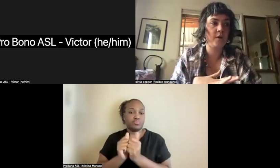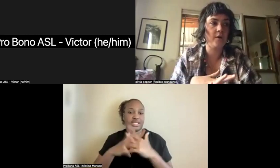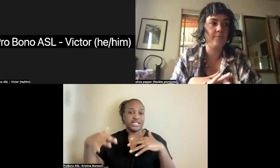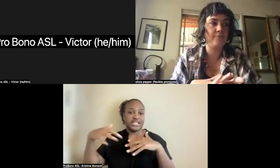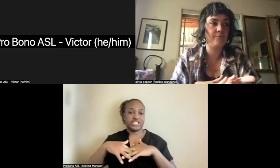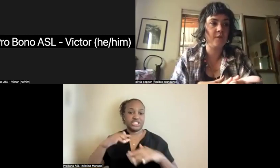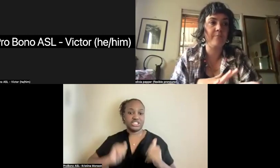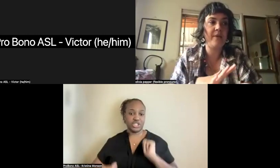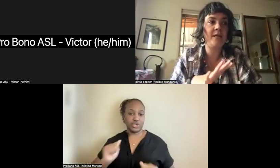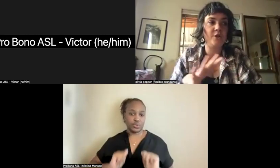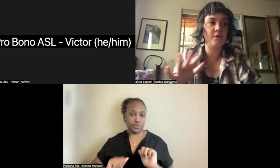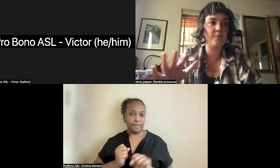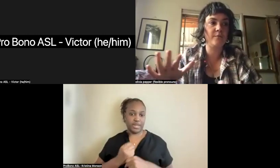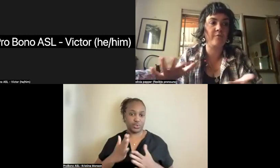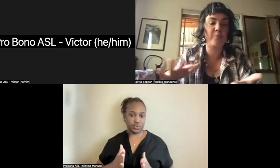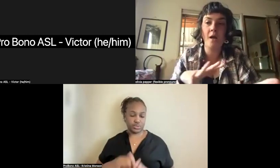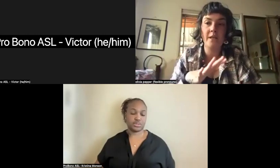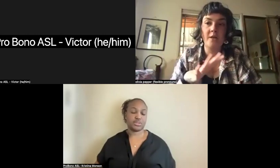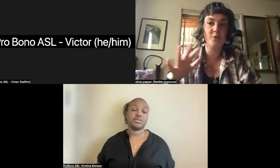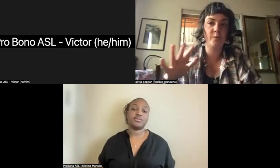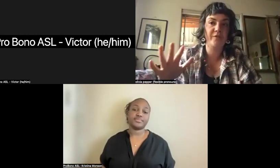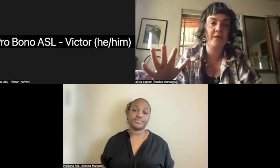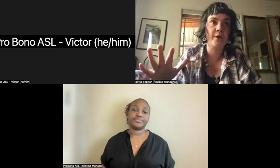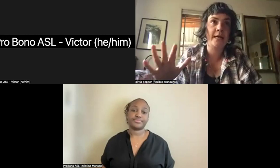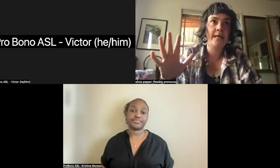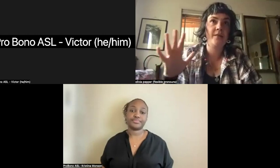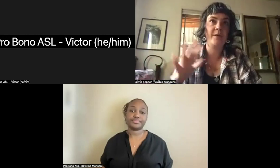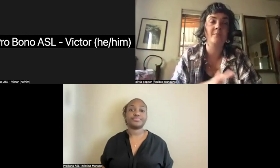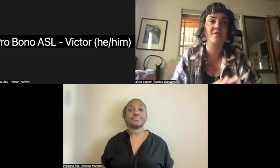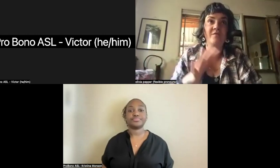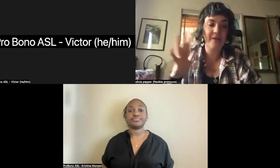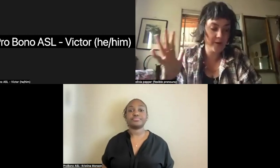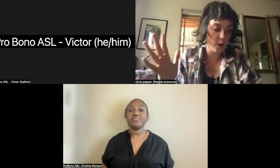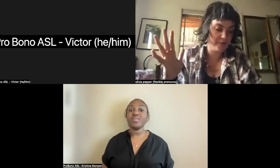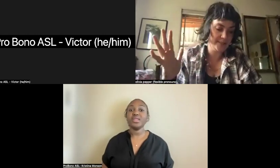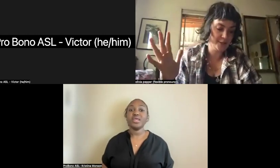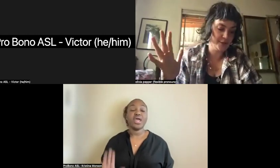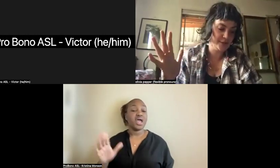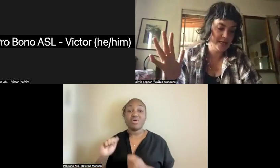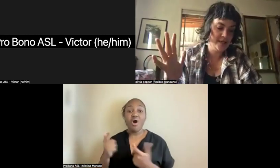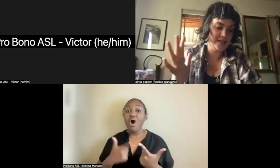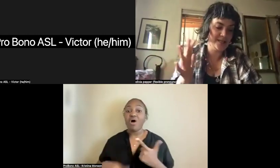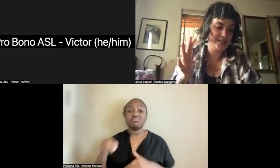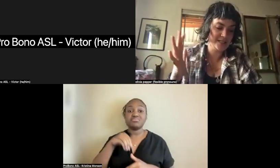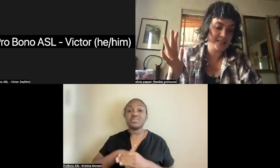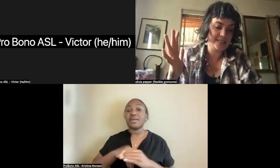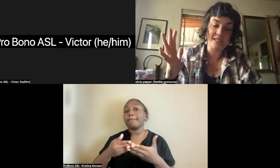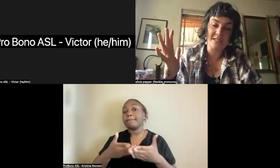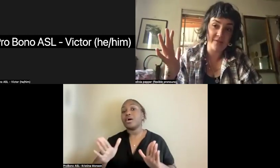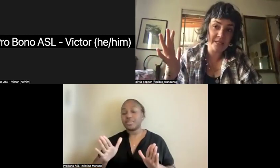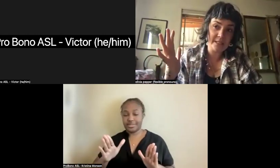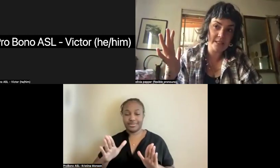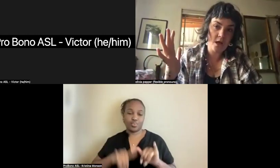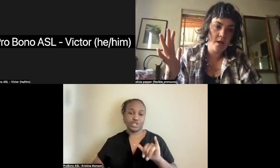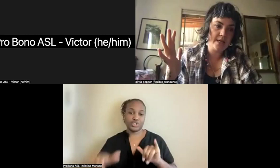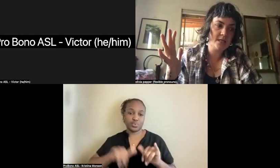major sort of public ritual theater that becomes very confrontational in the 60s and